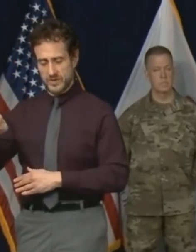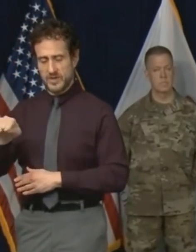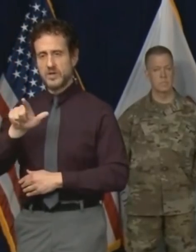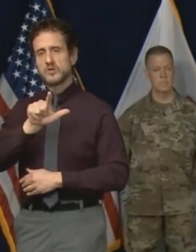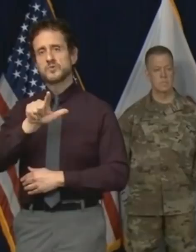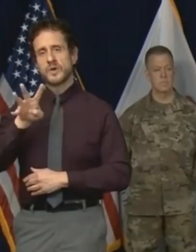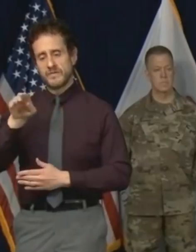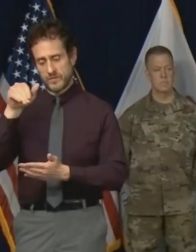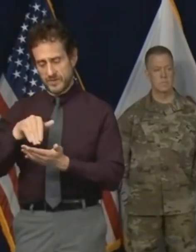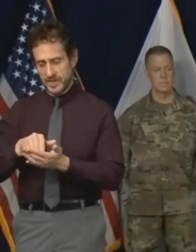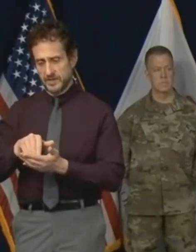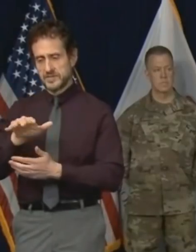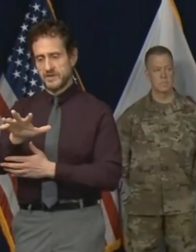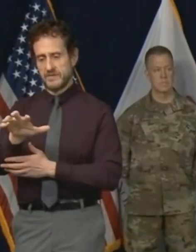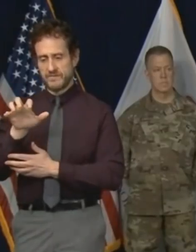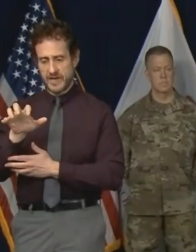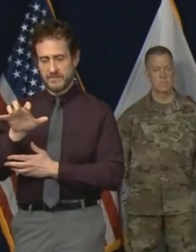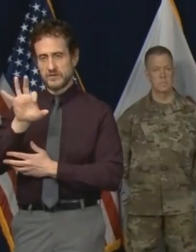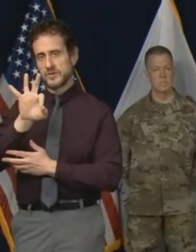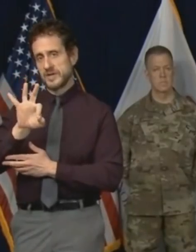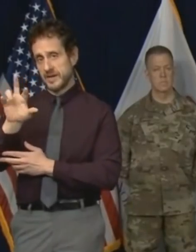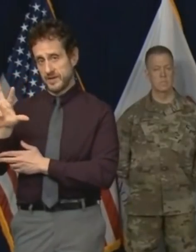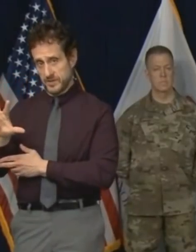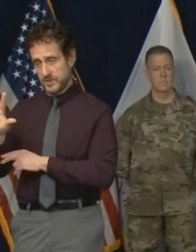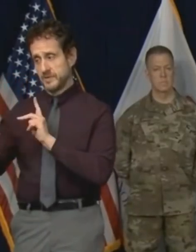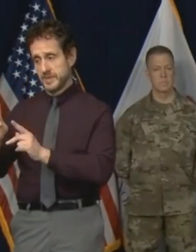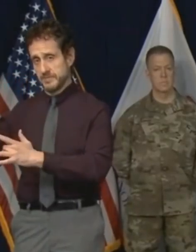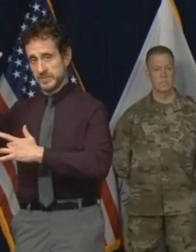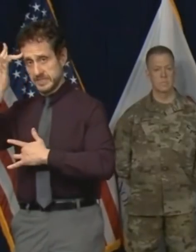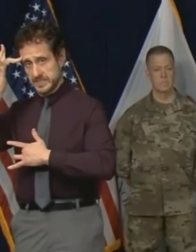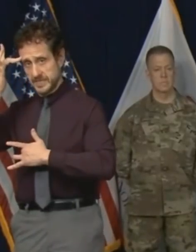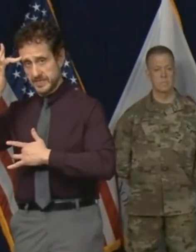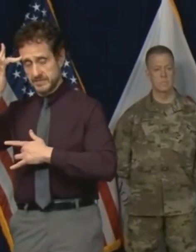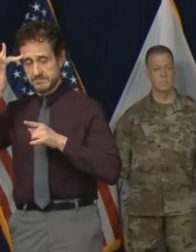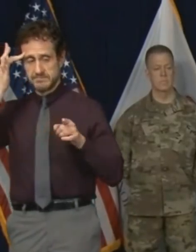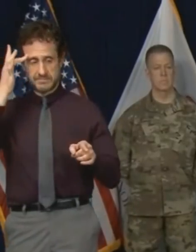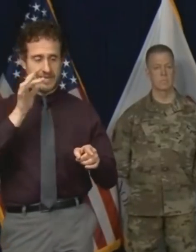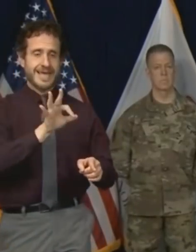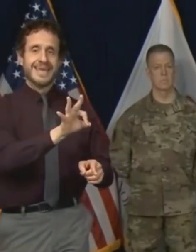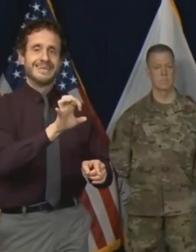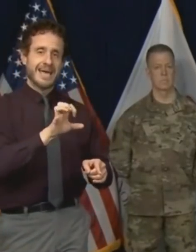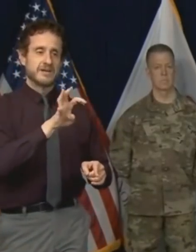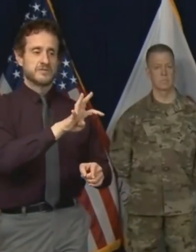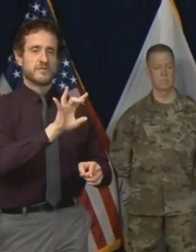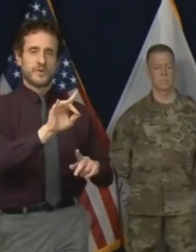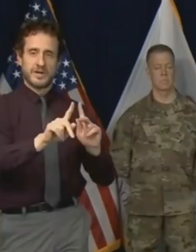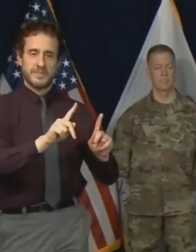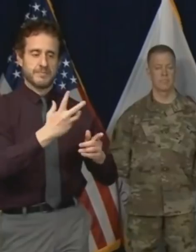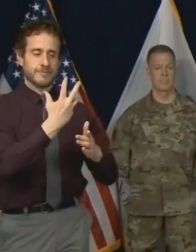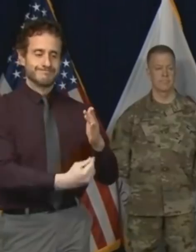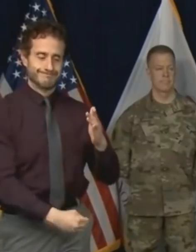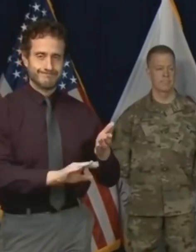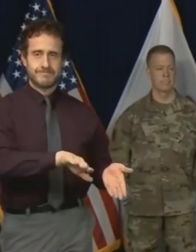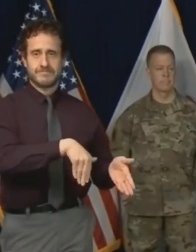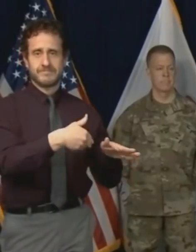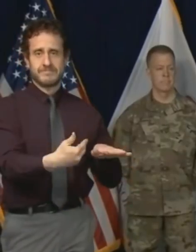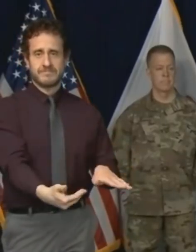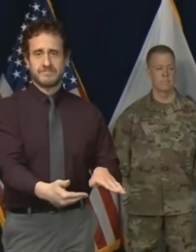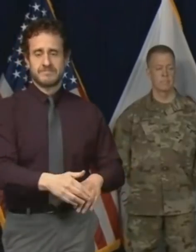24,593 along with 948 lives lost.